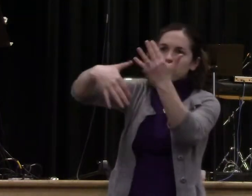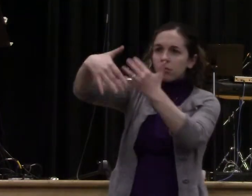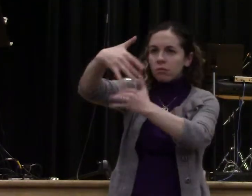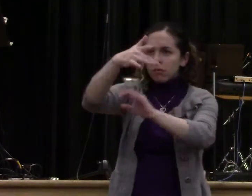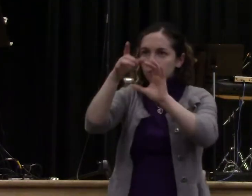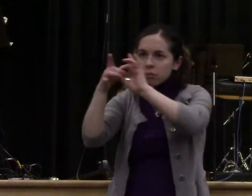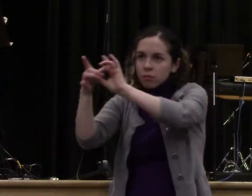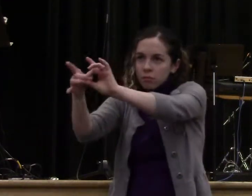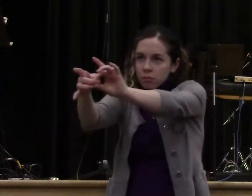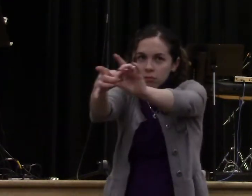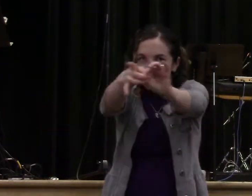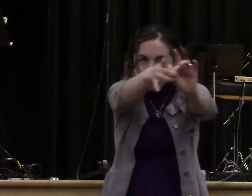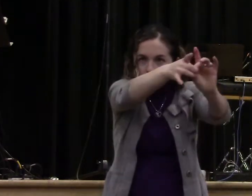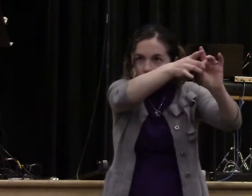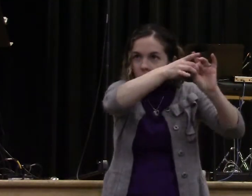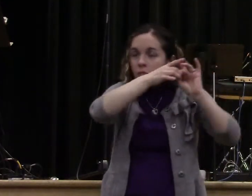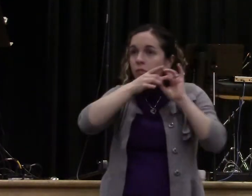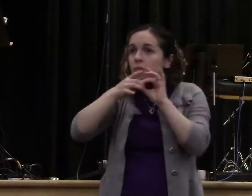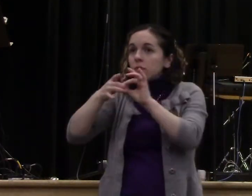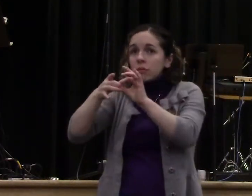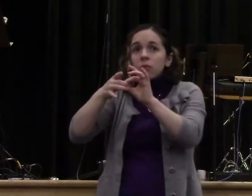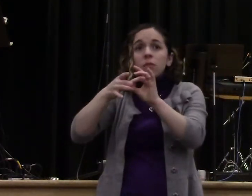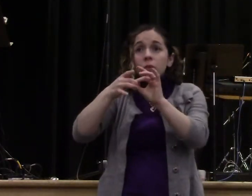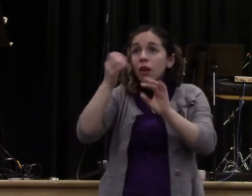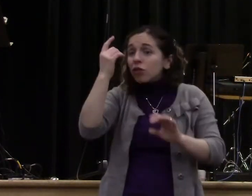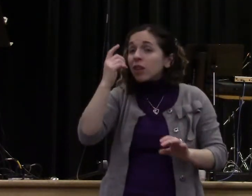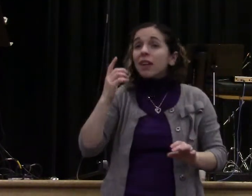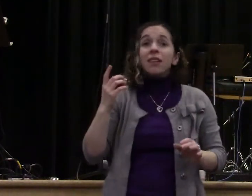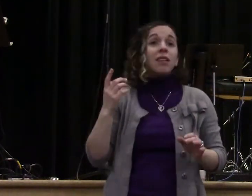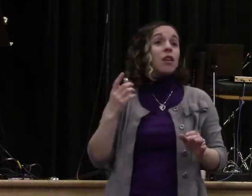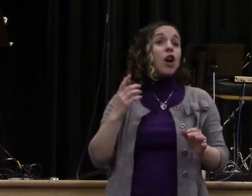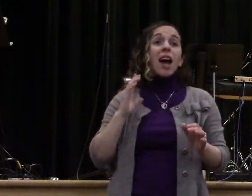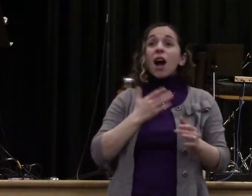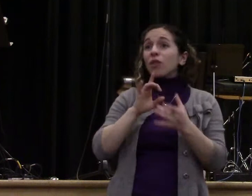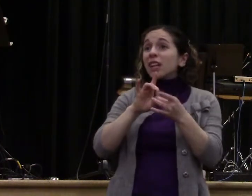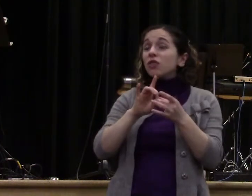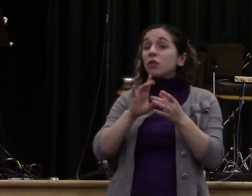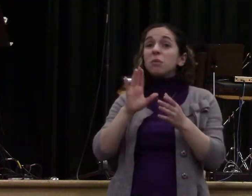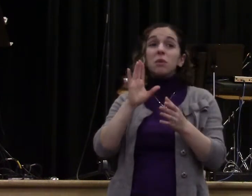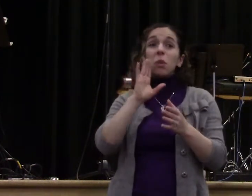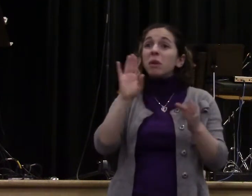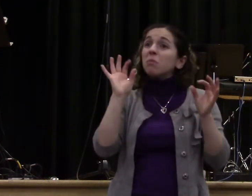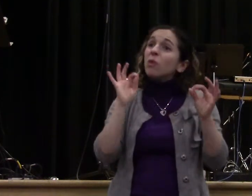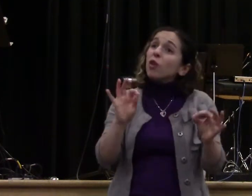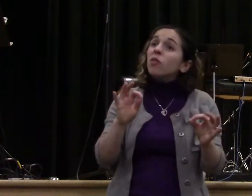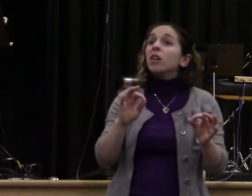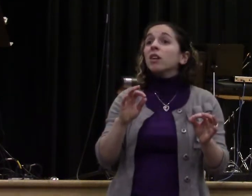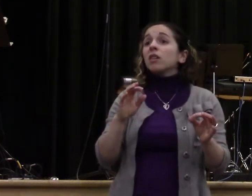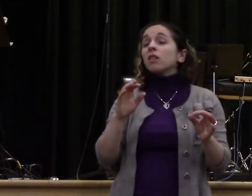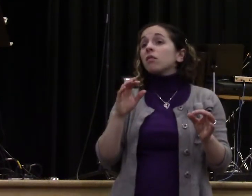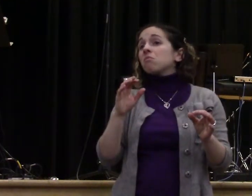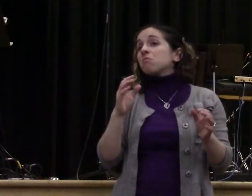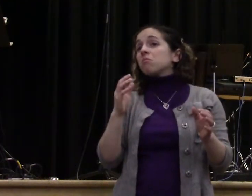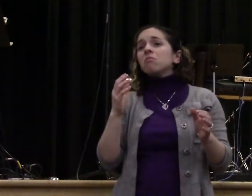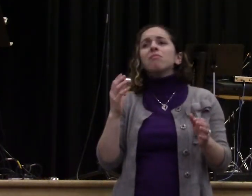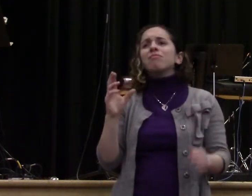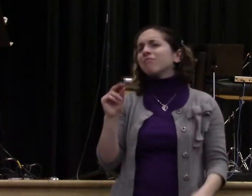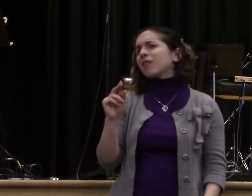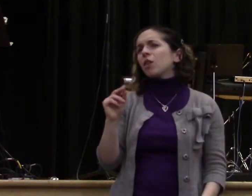-ordained relationships will prove to be messy. The call of God, the kingdom of God, the flow of God